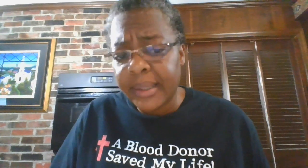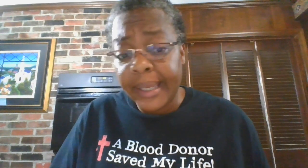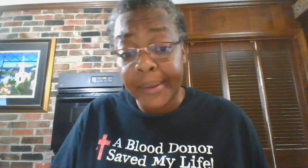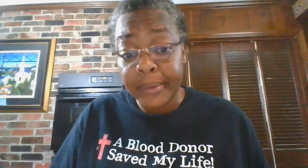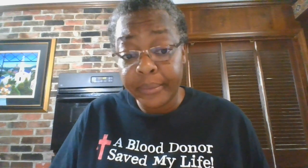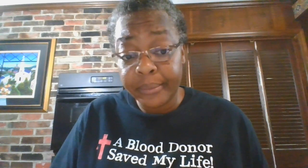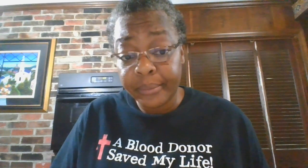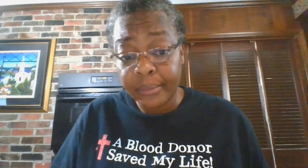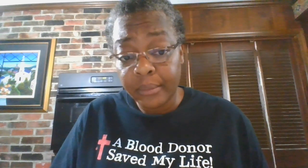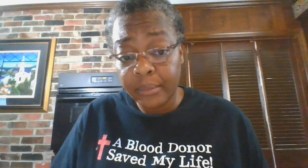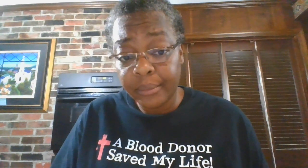there?